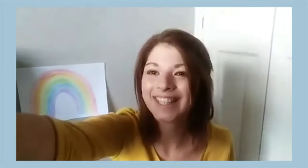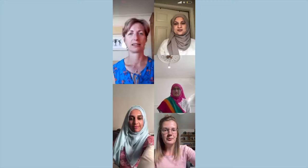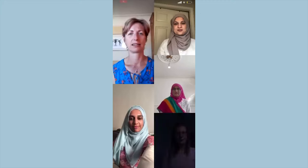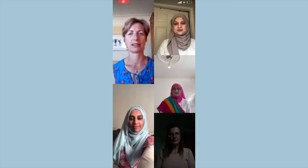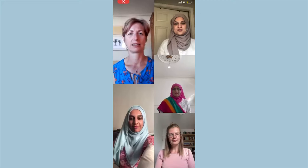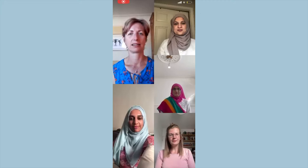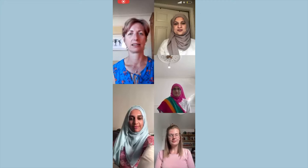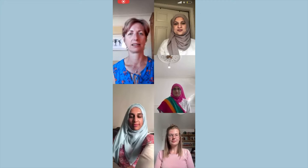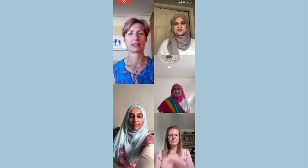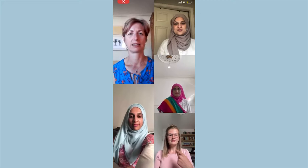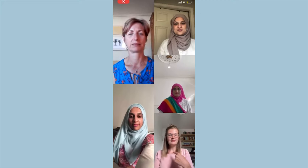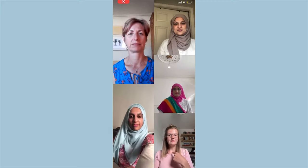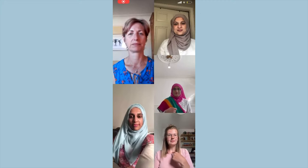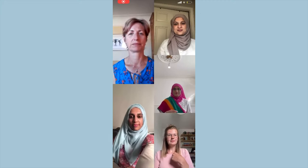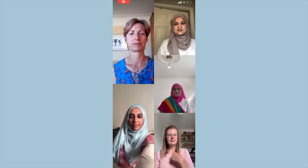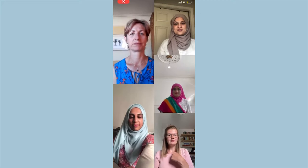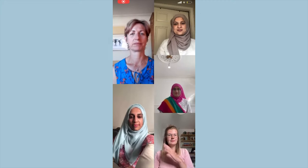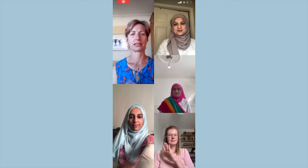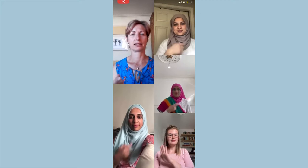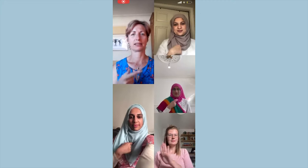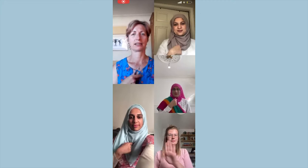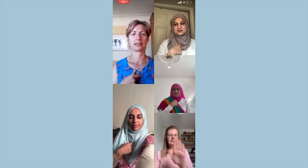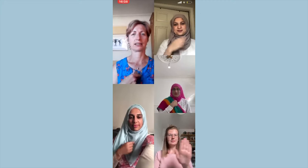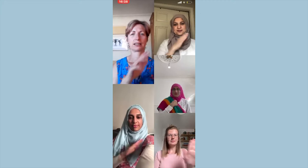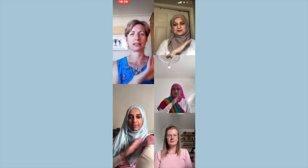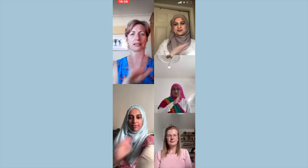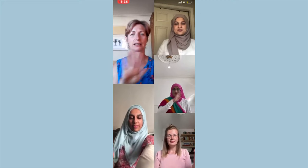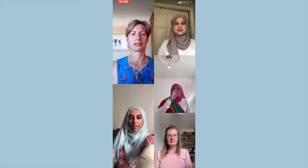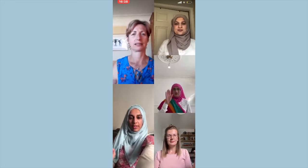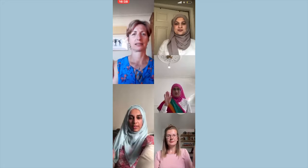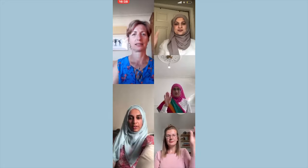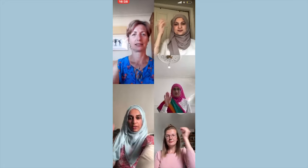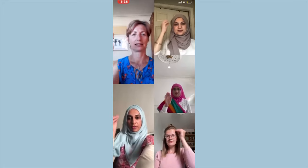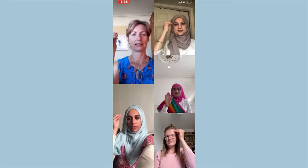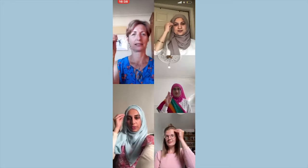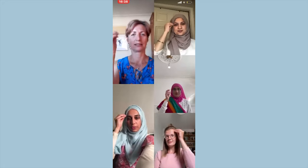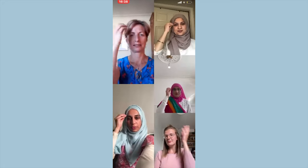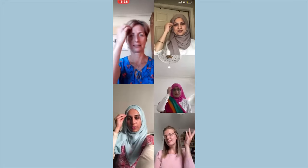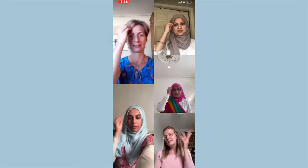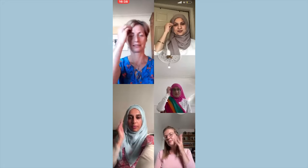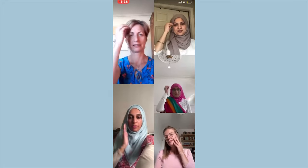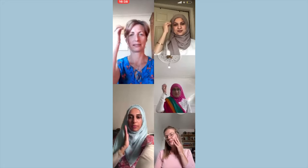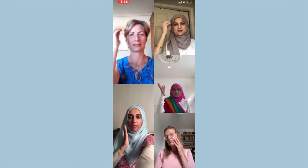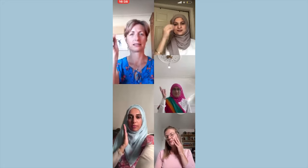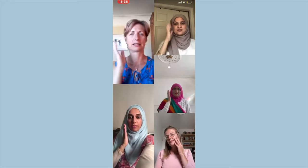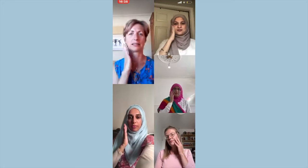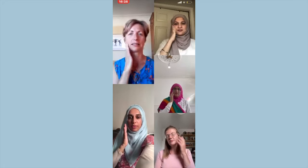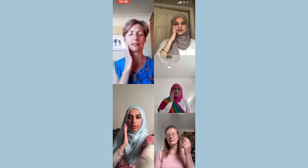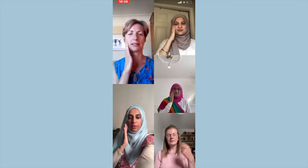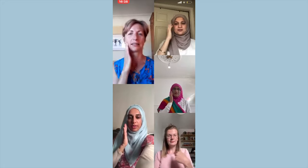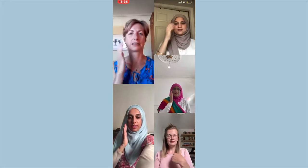Ooh, can't remember when I last saw you laughing